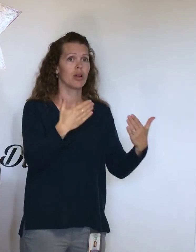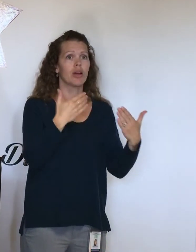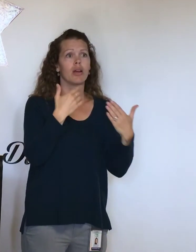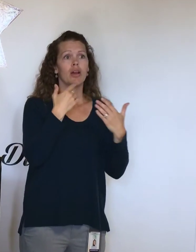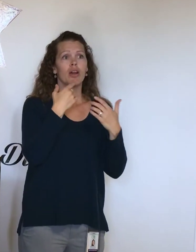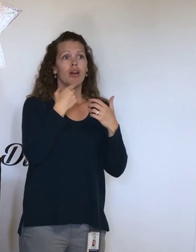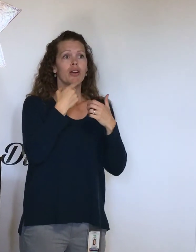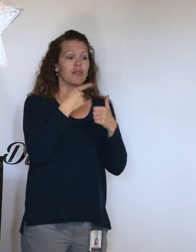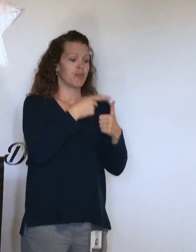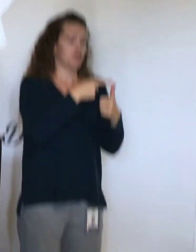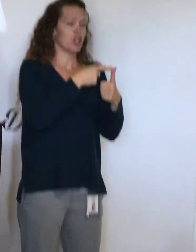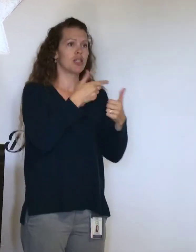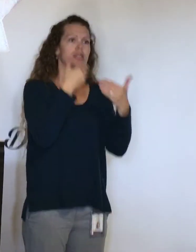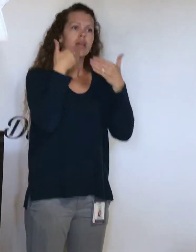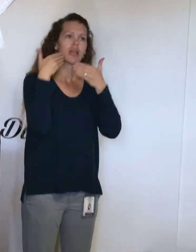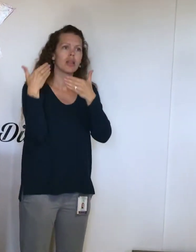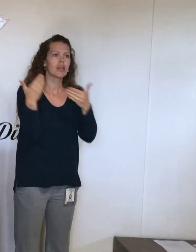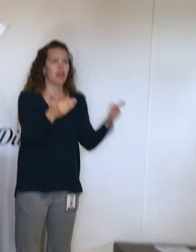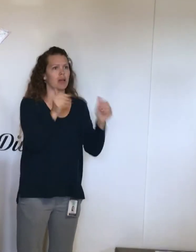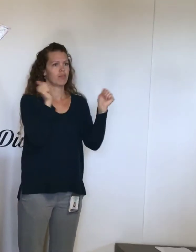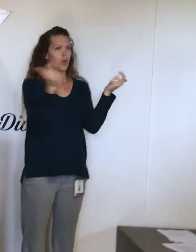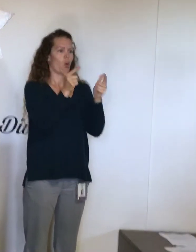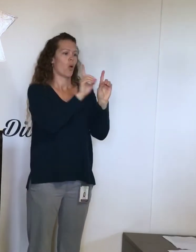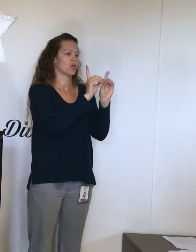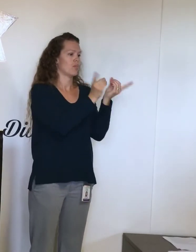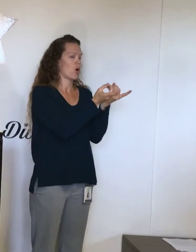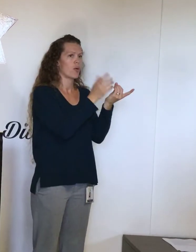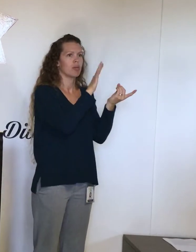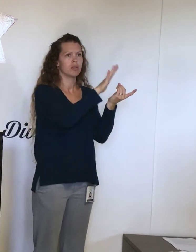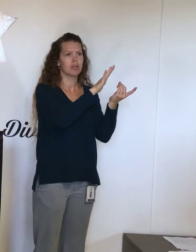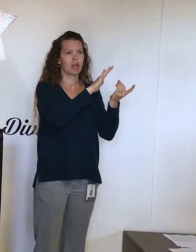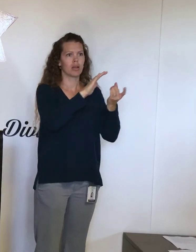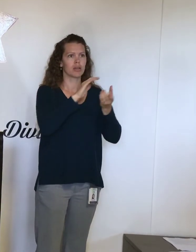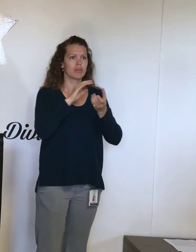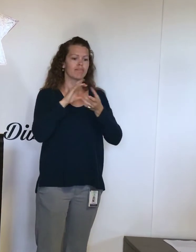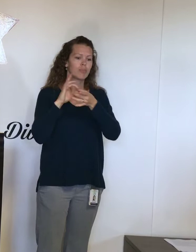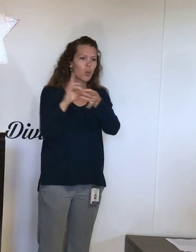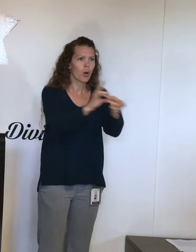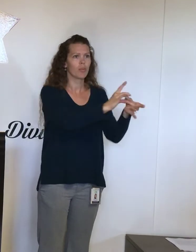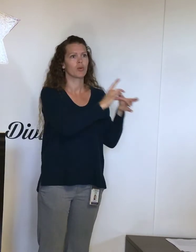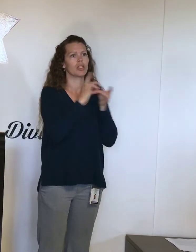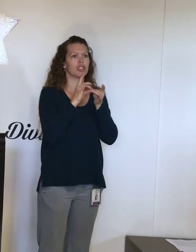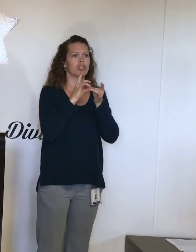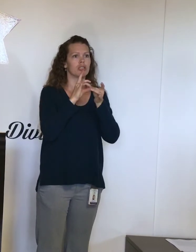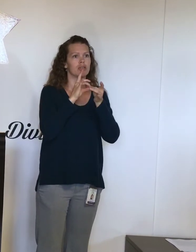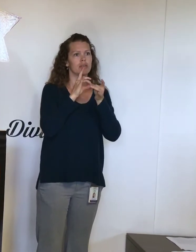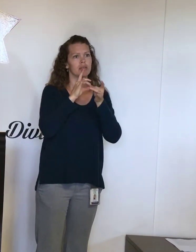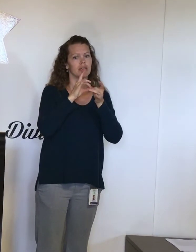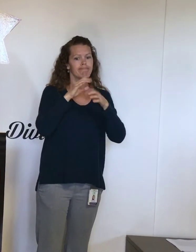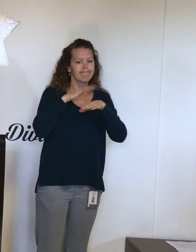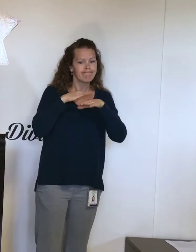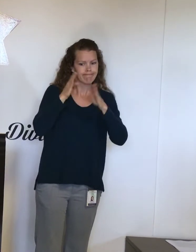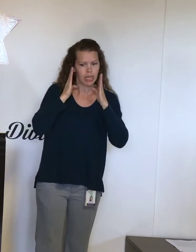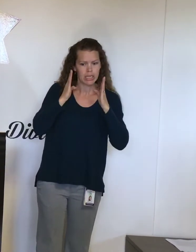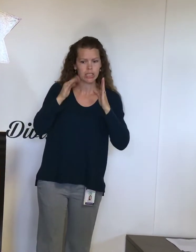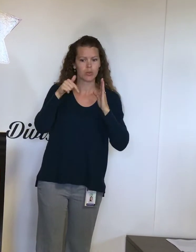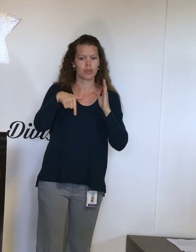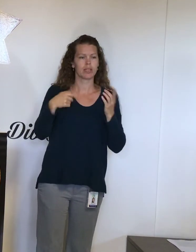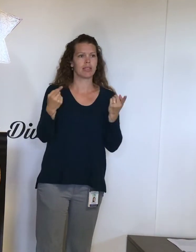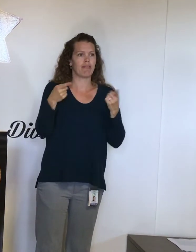departments within the county government for their cooperation and attention to this event. We do not have an emergency.